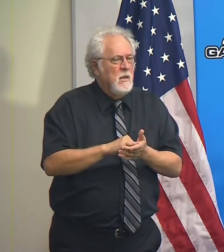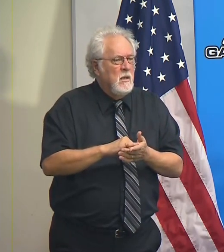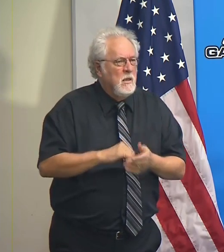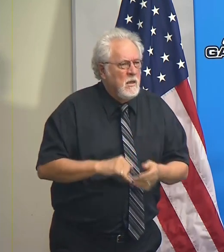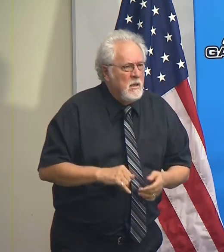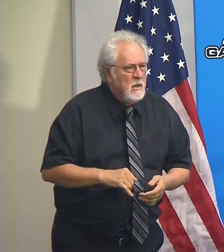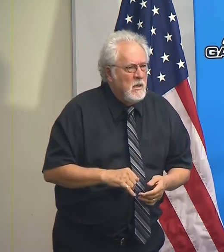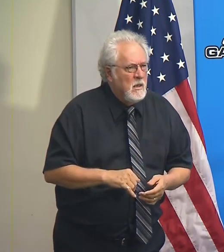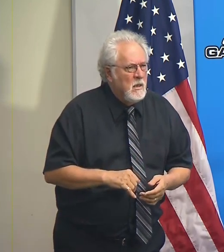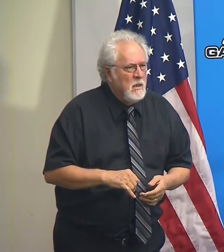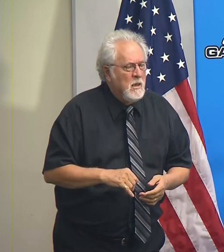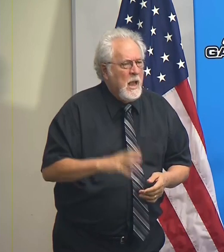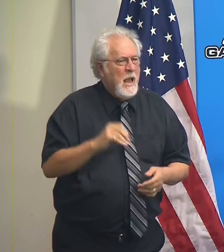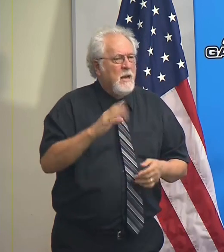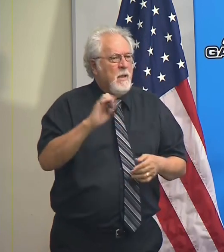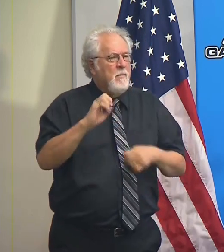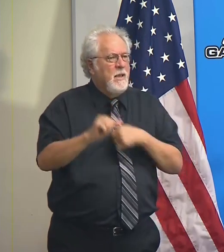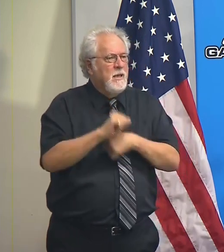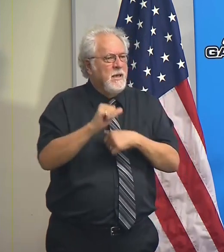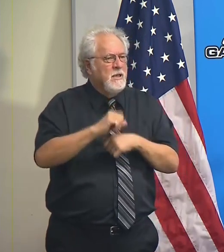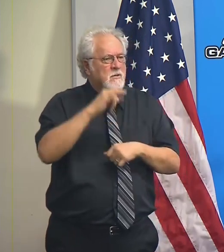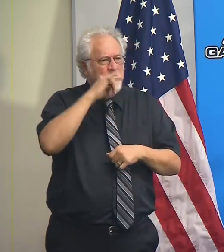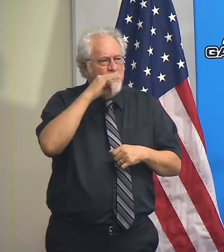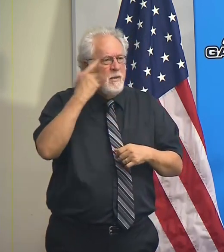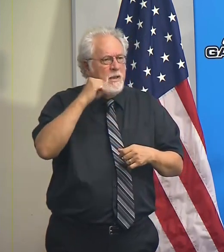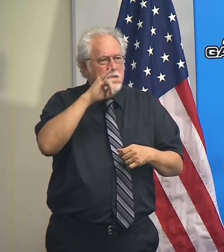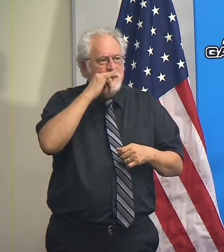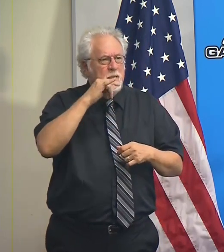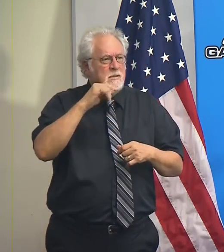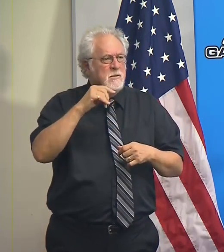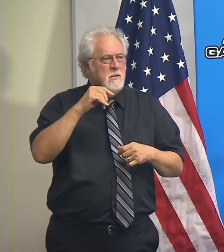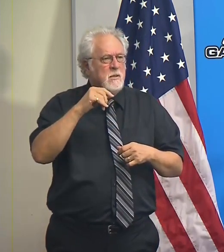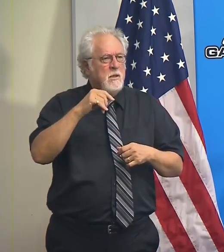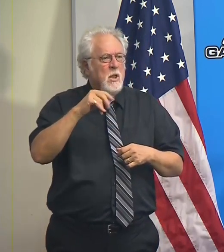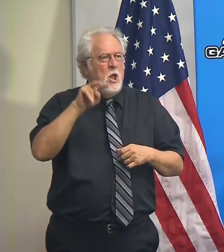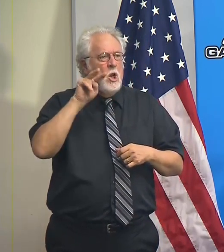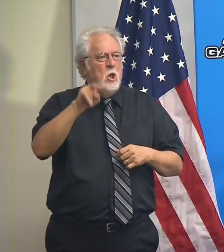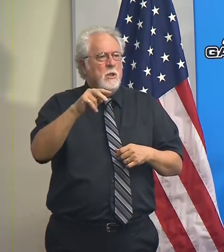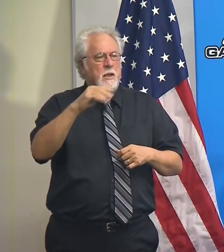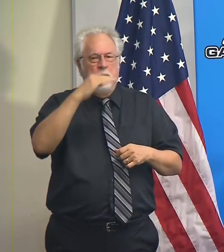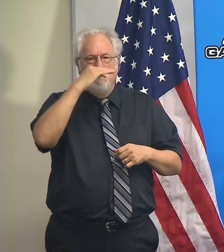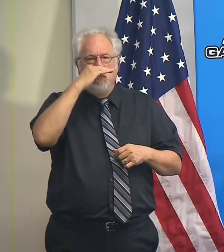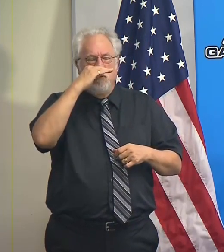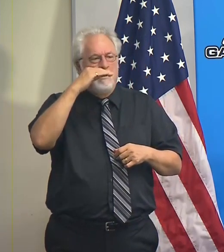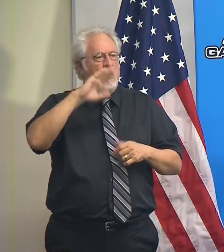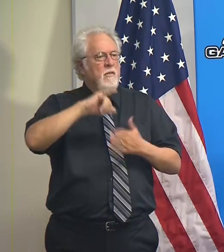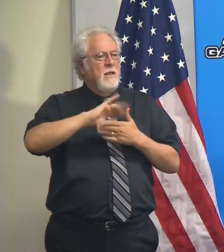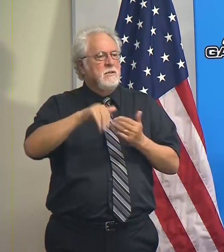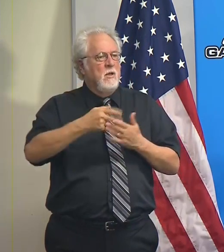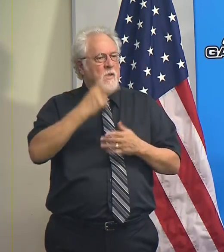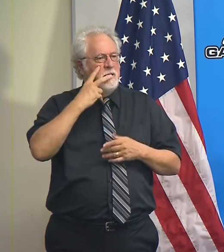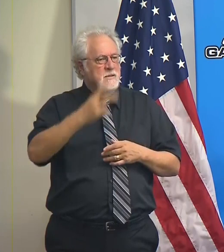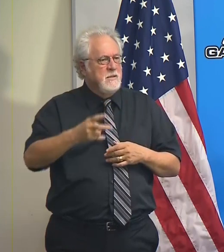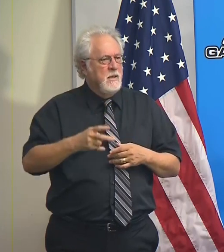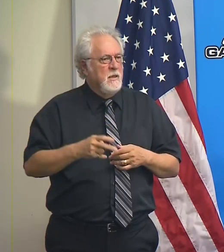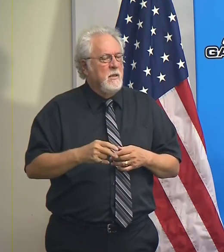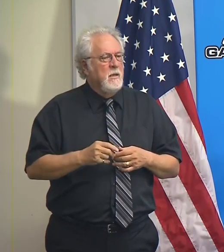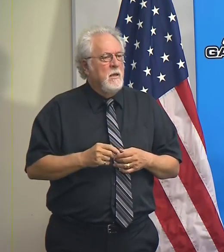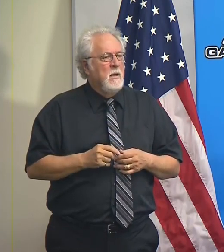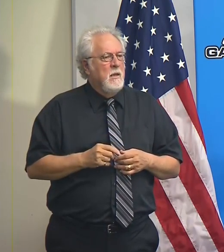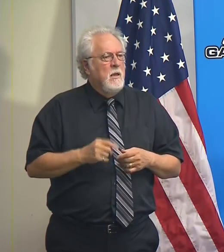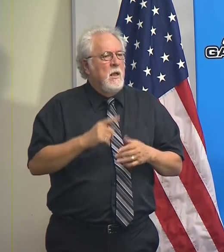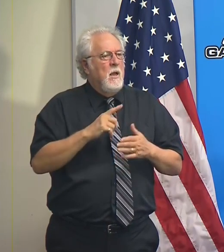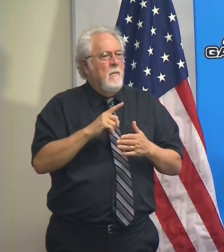there's danger for the kids because kids are looking at adults and that's all they see and how they need someone to be sick or whatever.